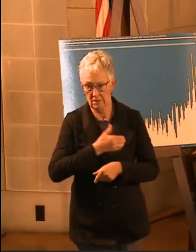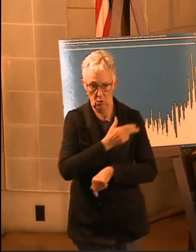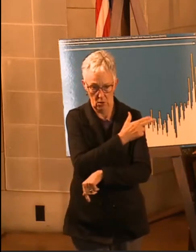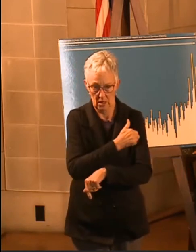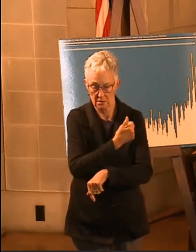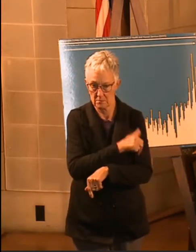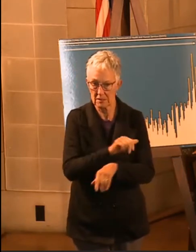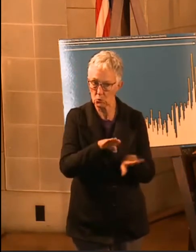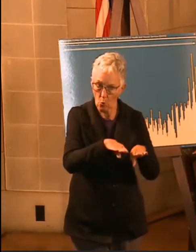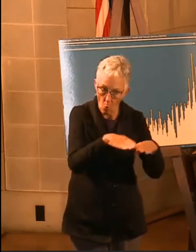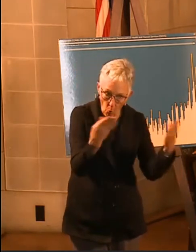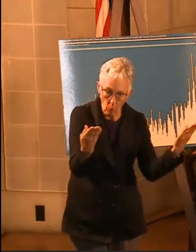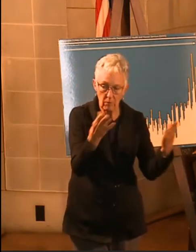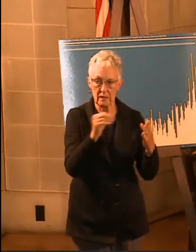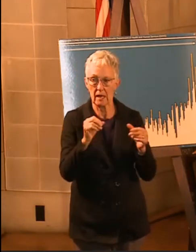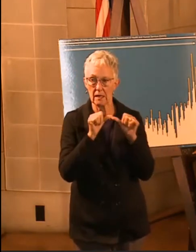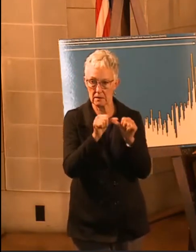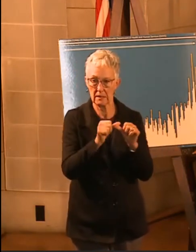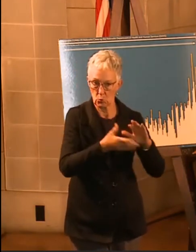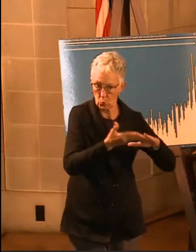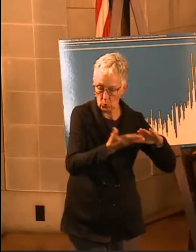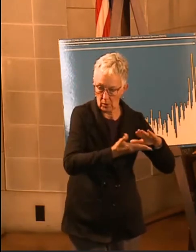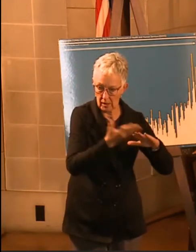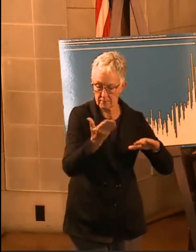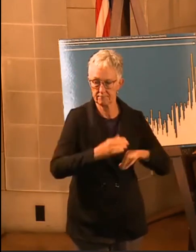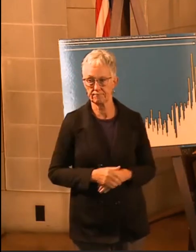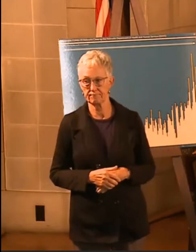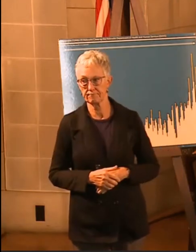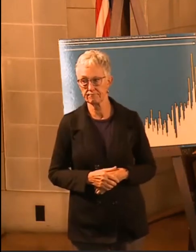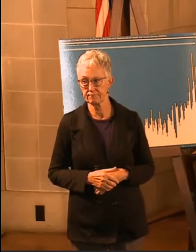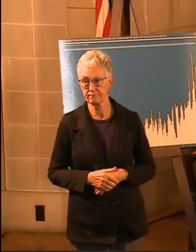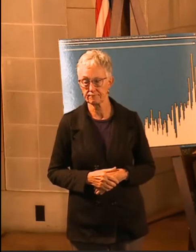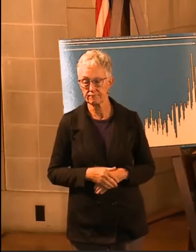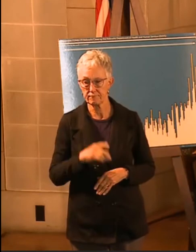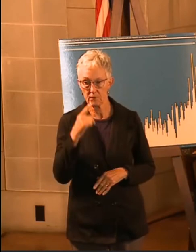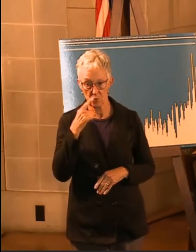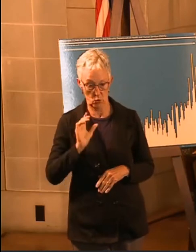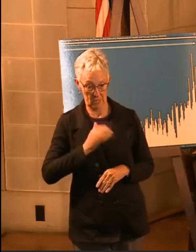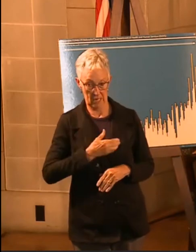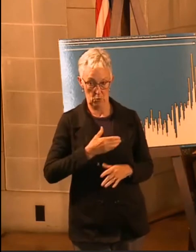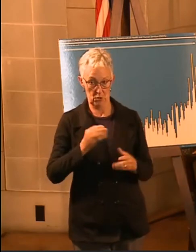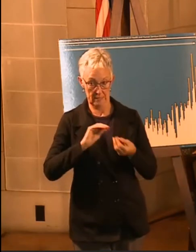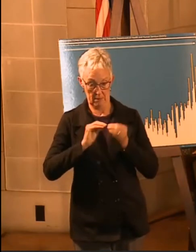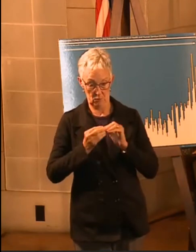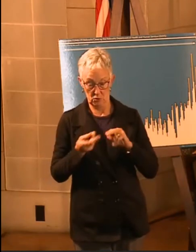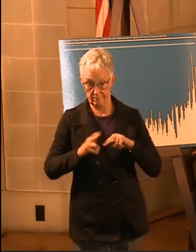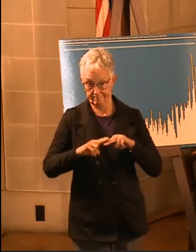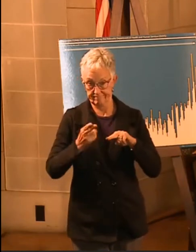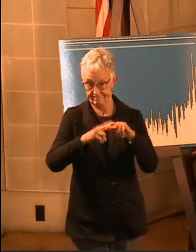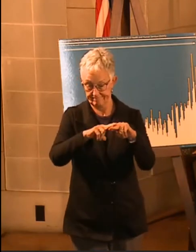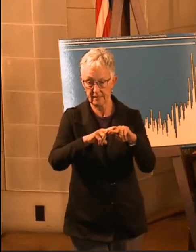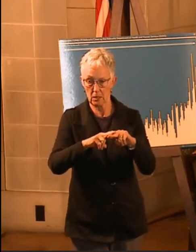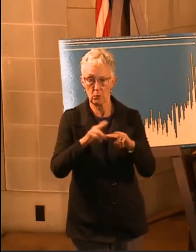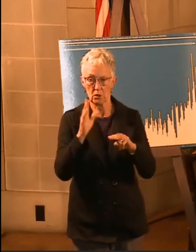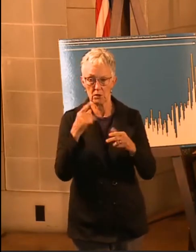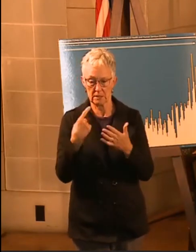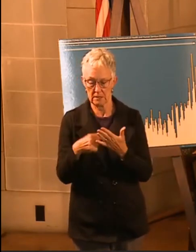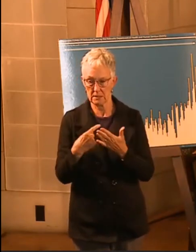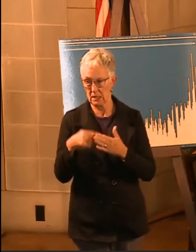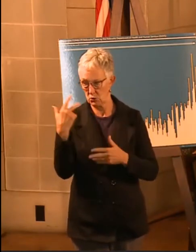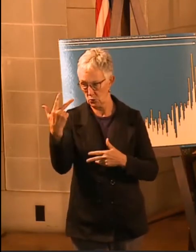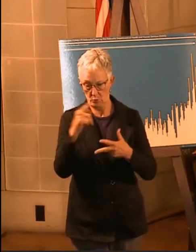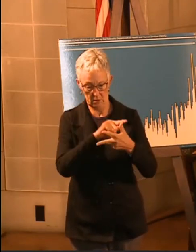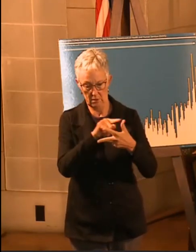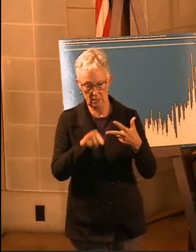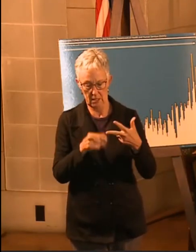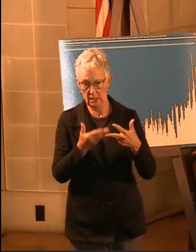increasing hospitalizations, we're going to talk about three different efforts today to be able to address that. And